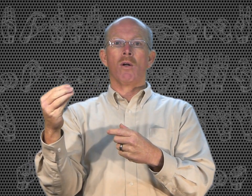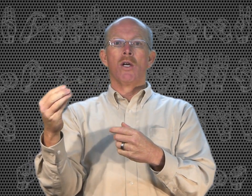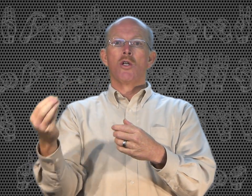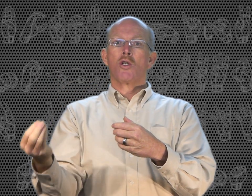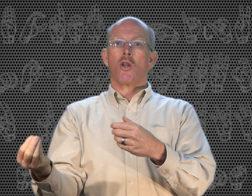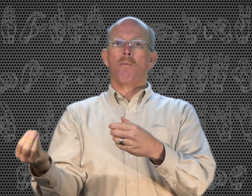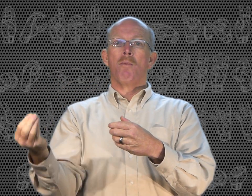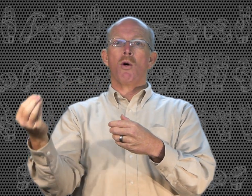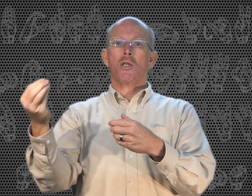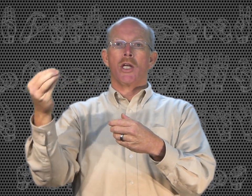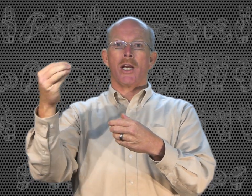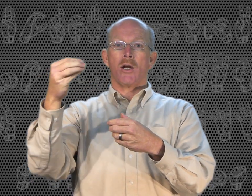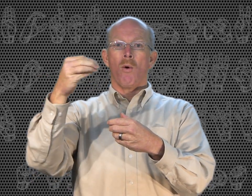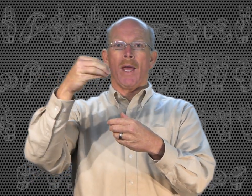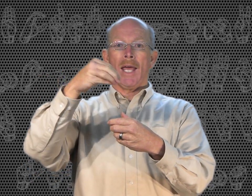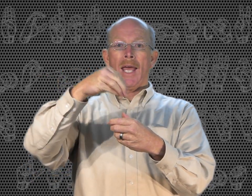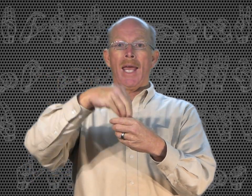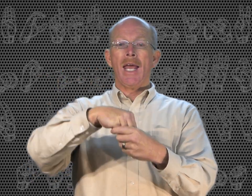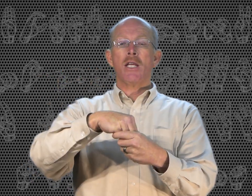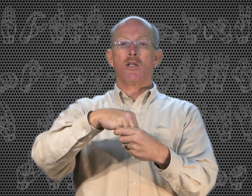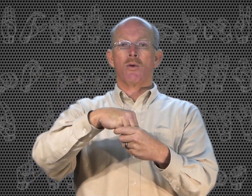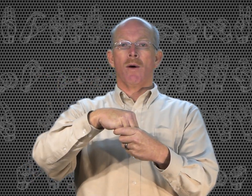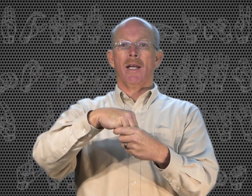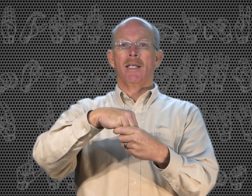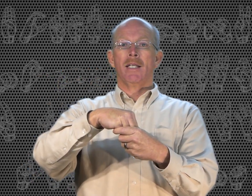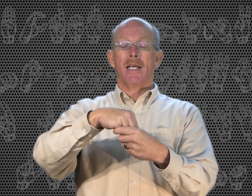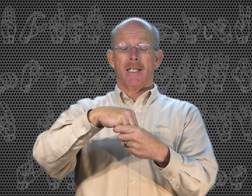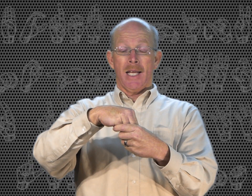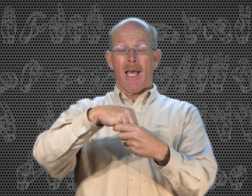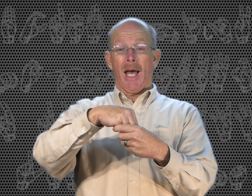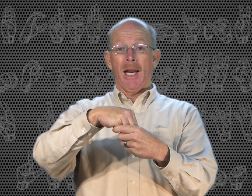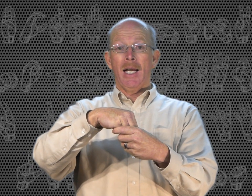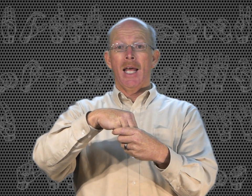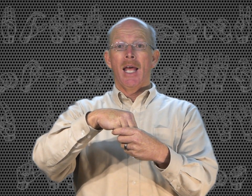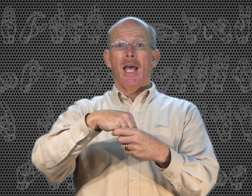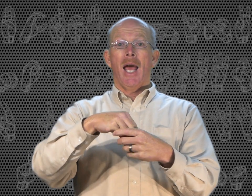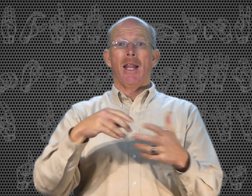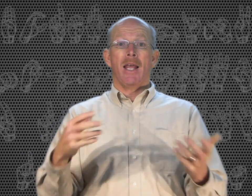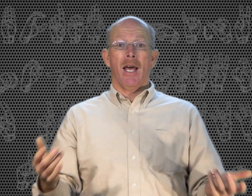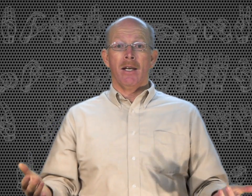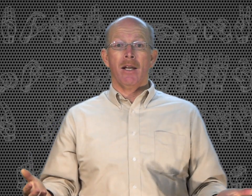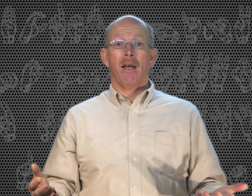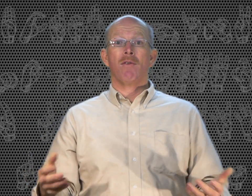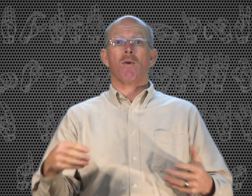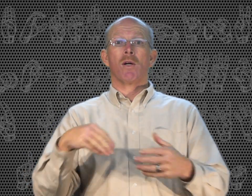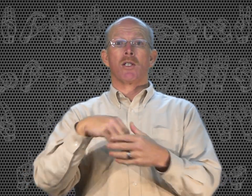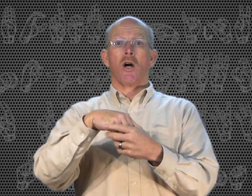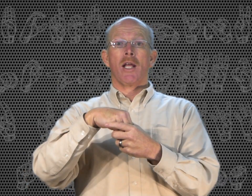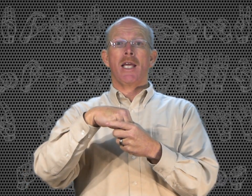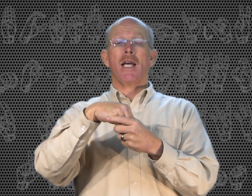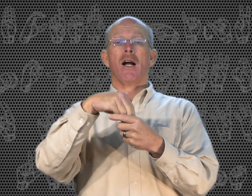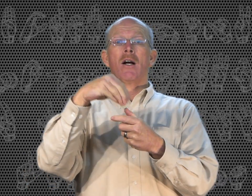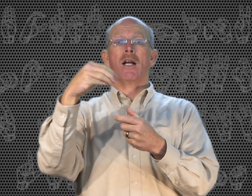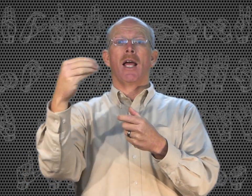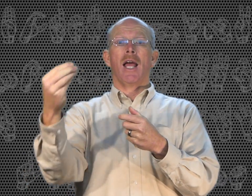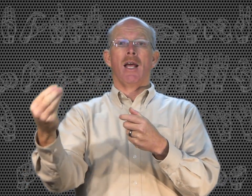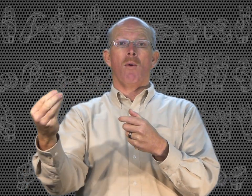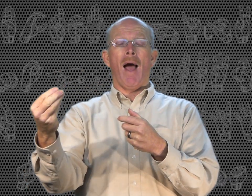So the motion going into it is in, and then if you were to start here, and go